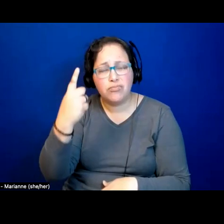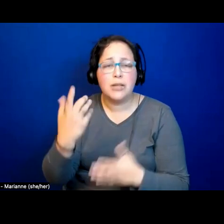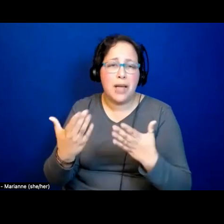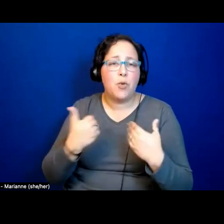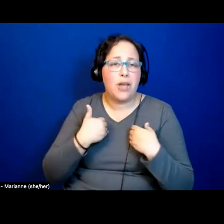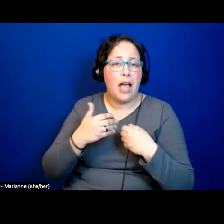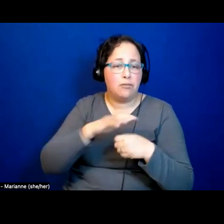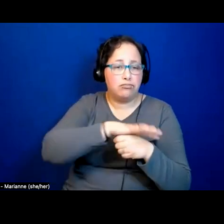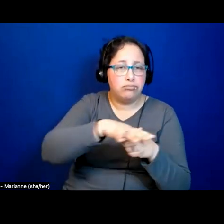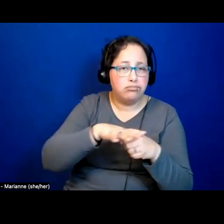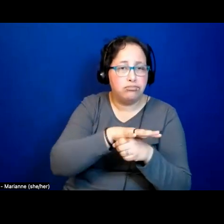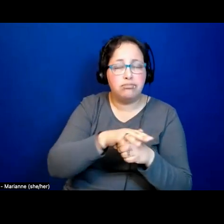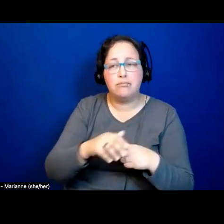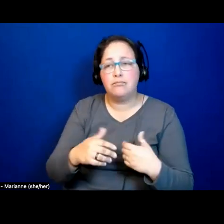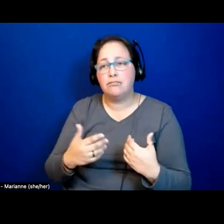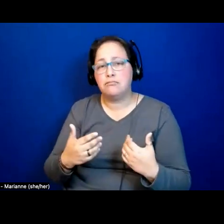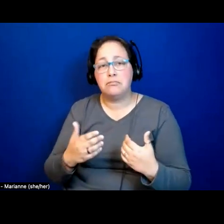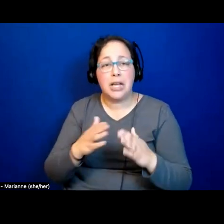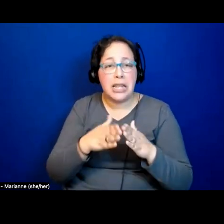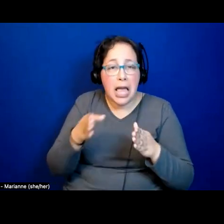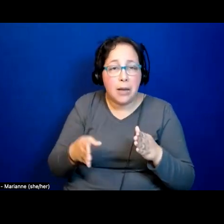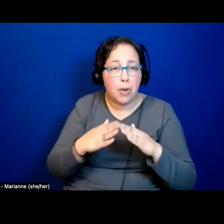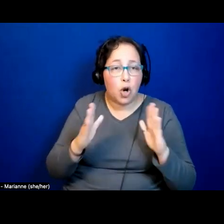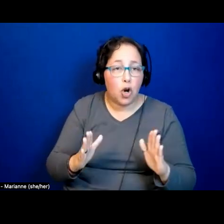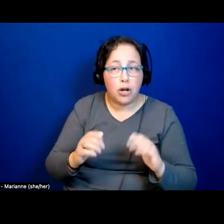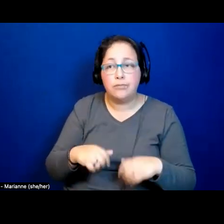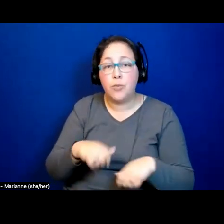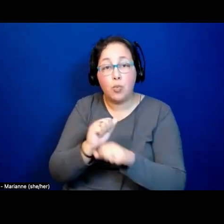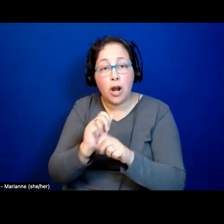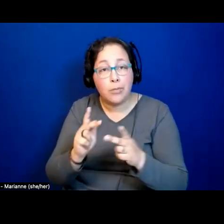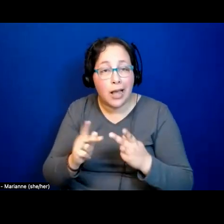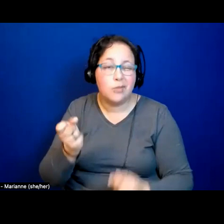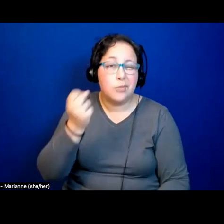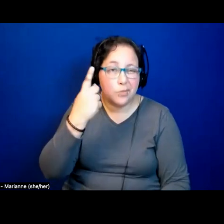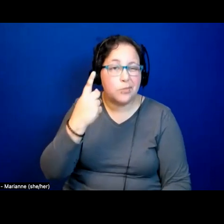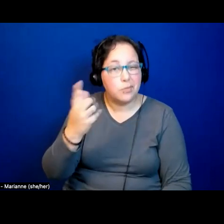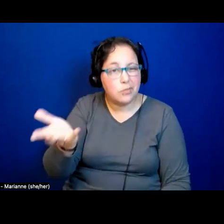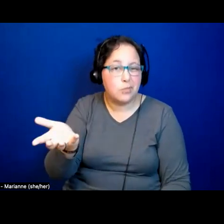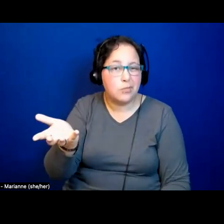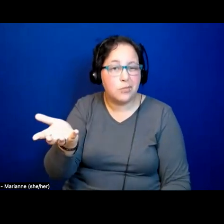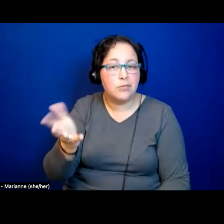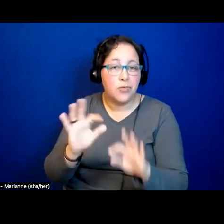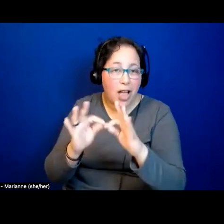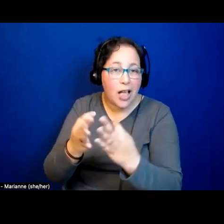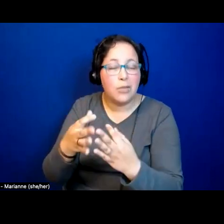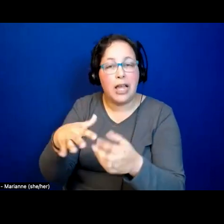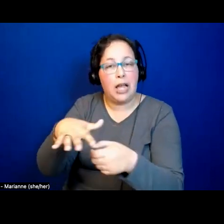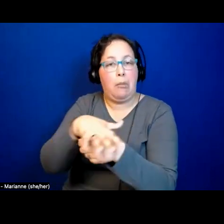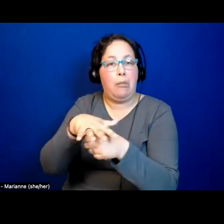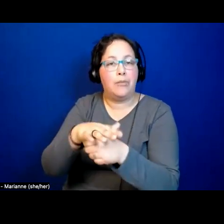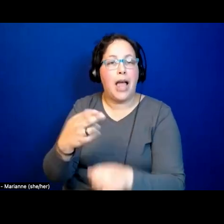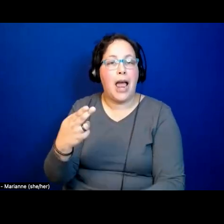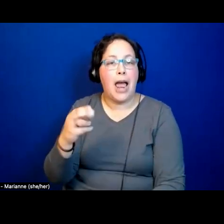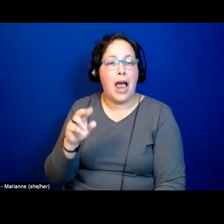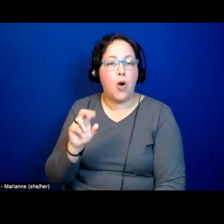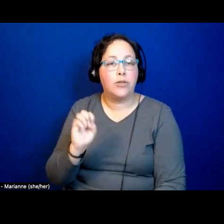may understand them and workplaces as we, we would familiarly understand them. But much of the, much of